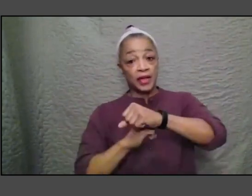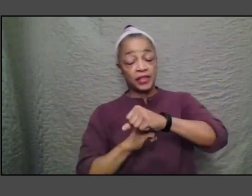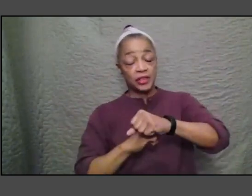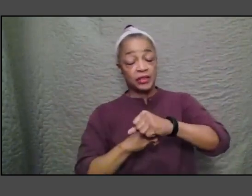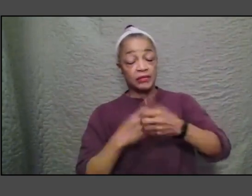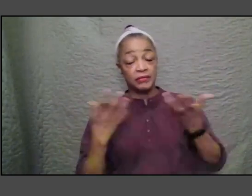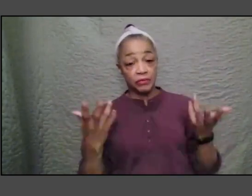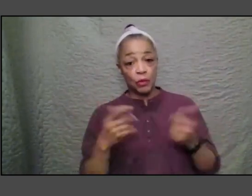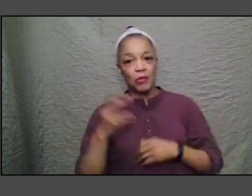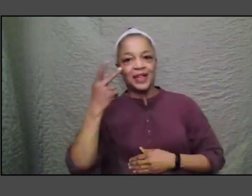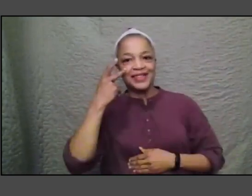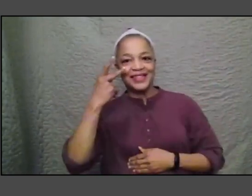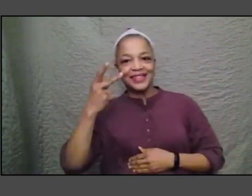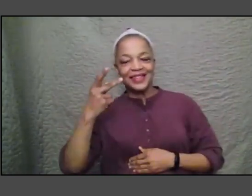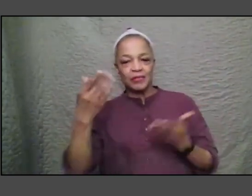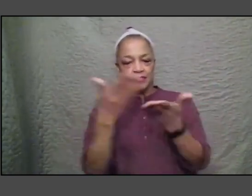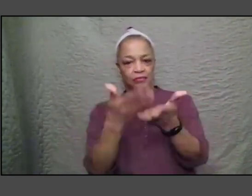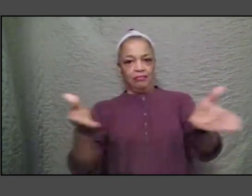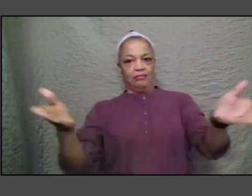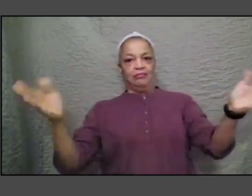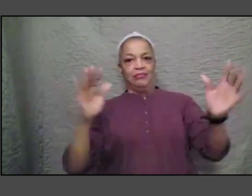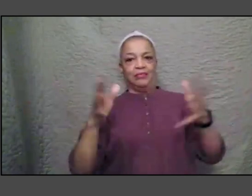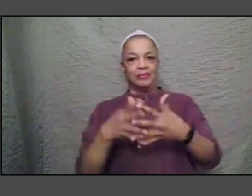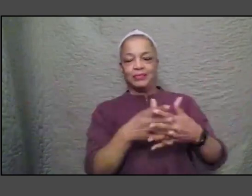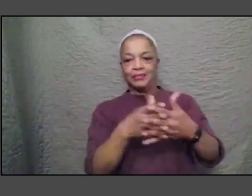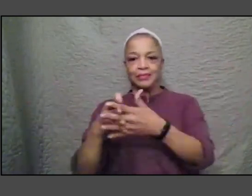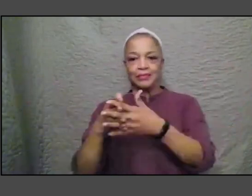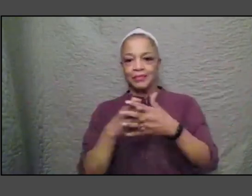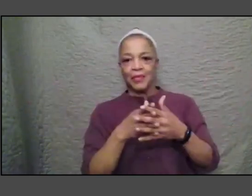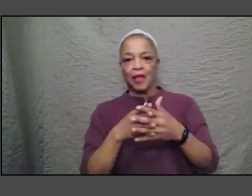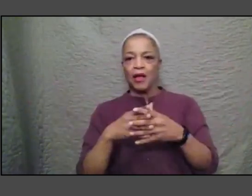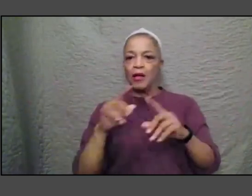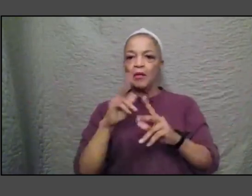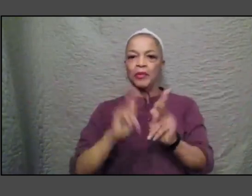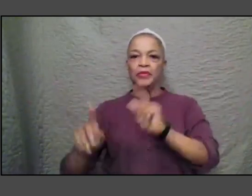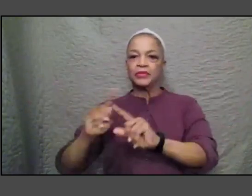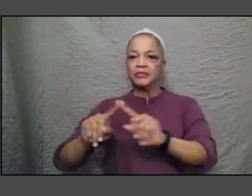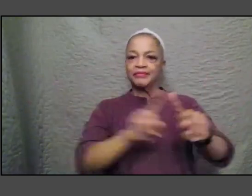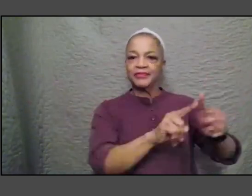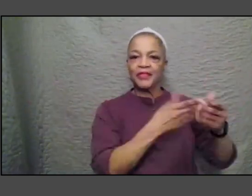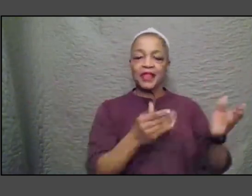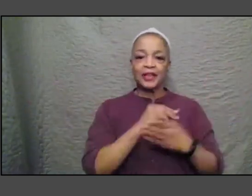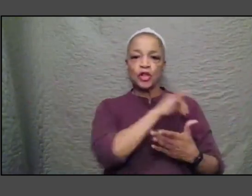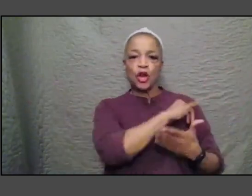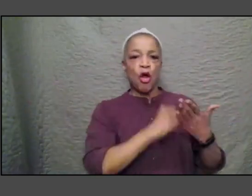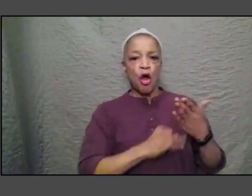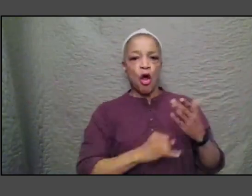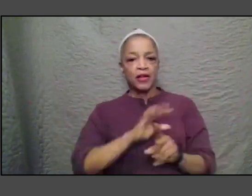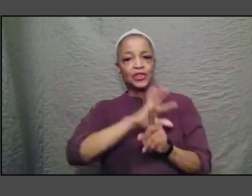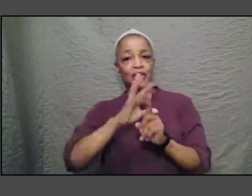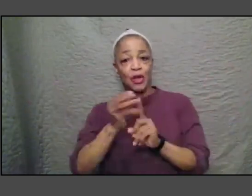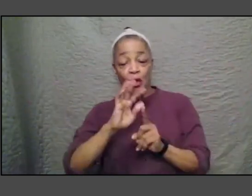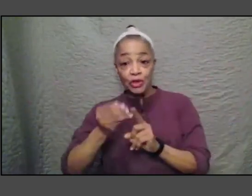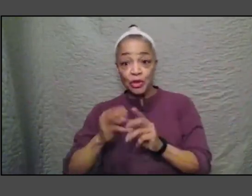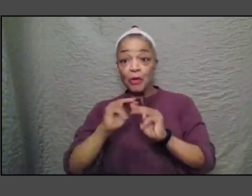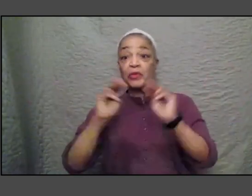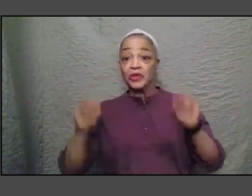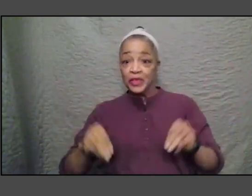land all sorts of things that people are doing in arts and culture in museums in the performing arts in archives and